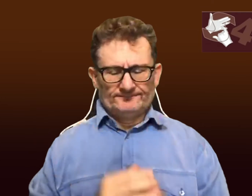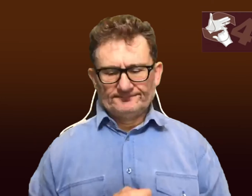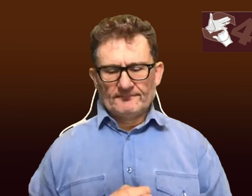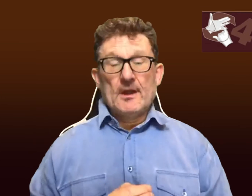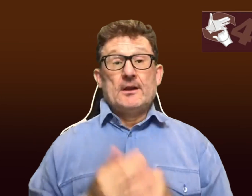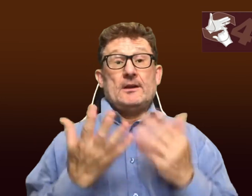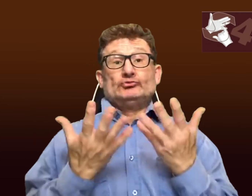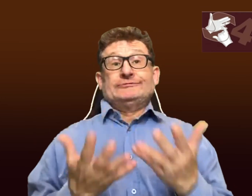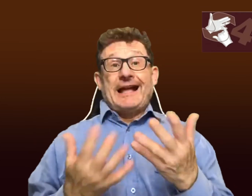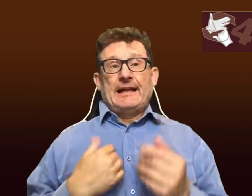the understanding of sign language.